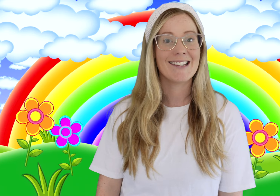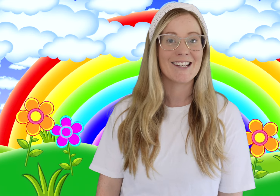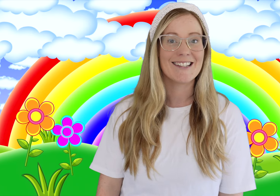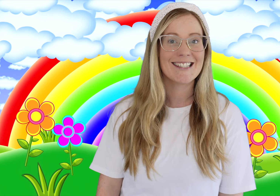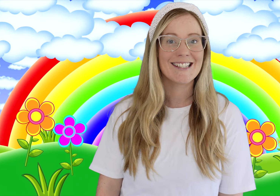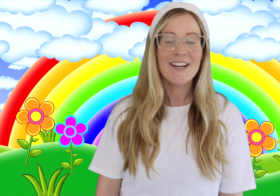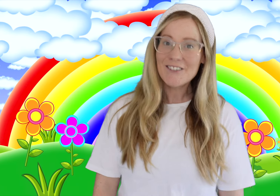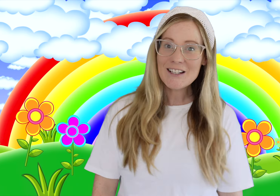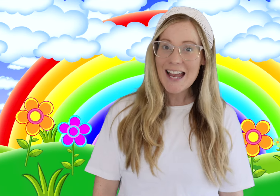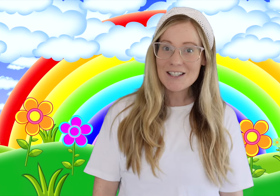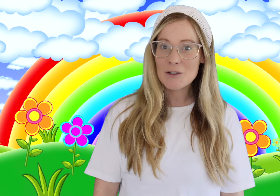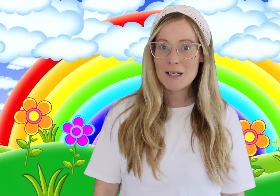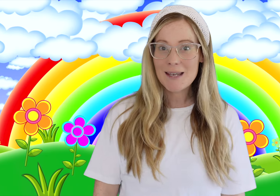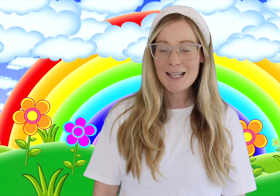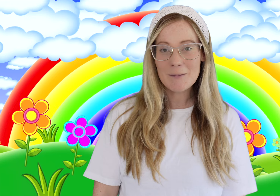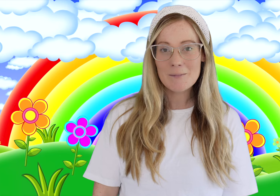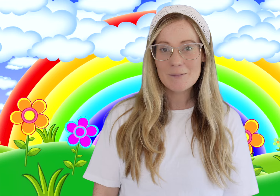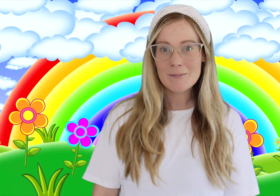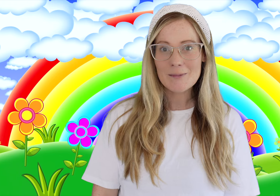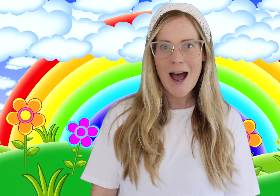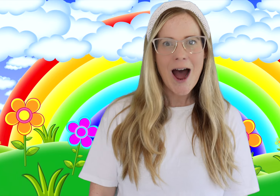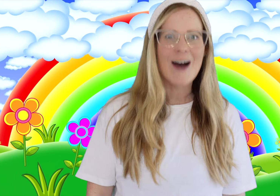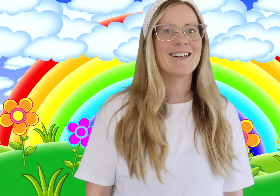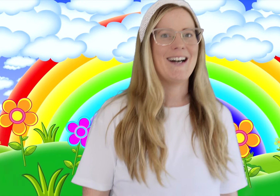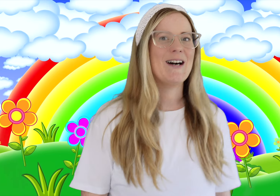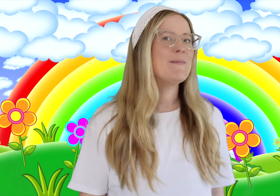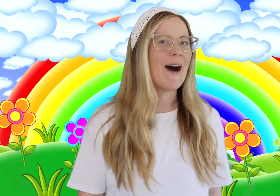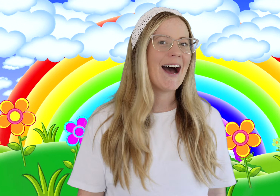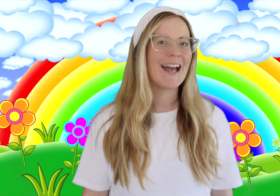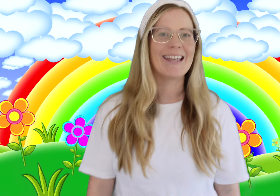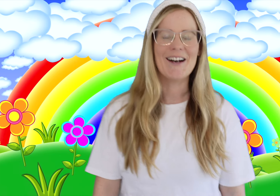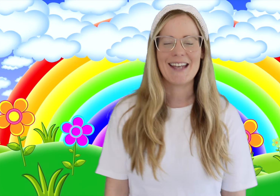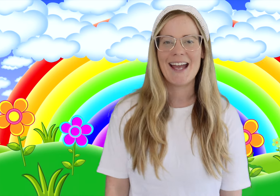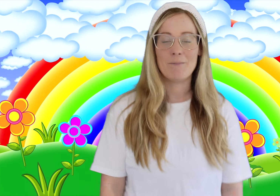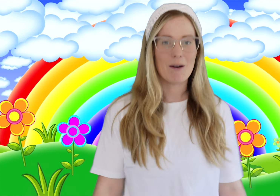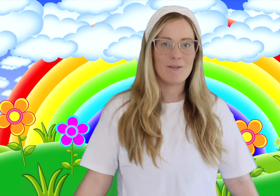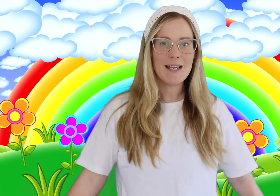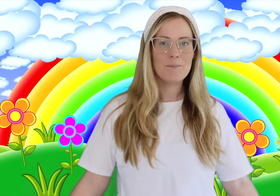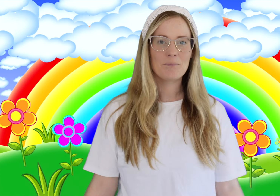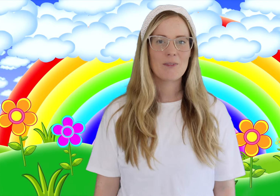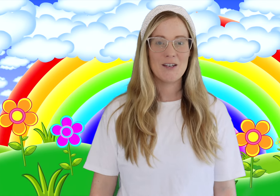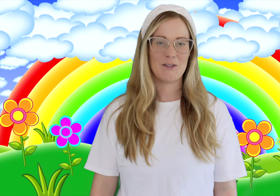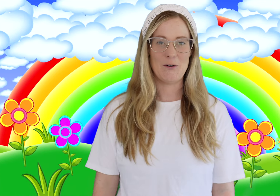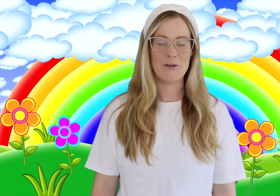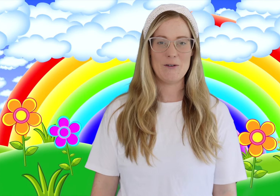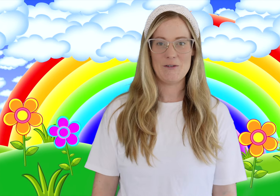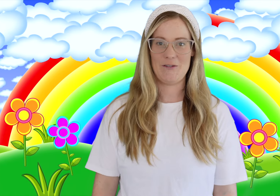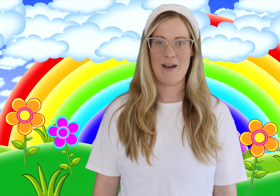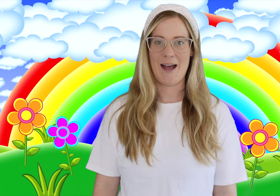Language. Would you like to join me? Ka pai! Okay, are we ready? Tōru whā.